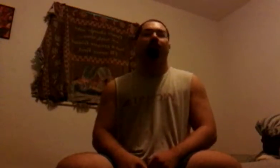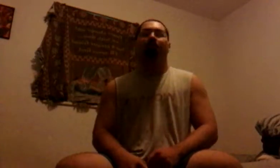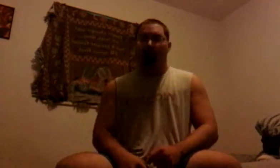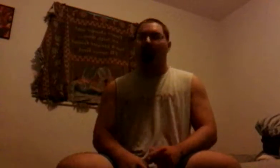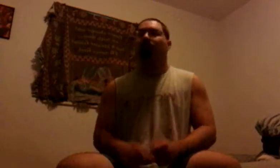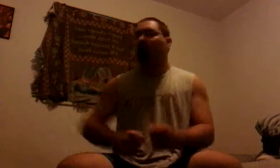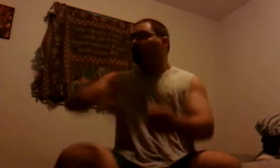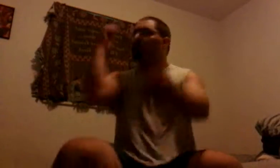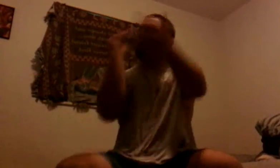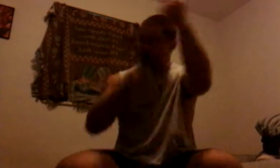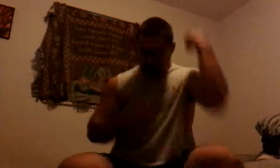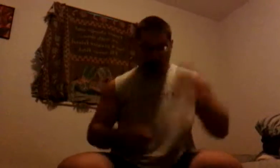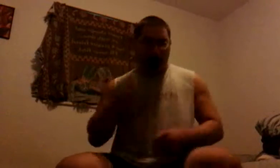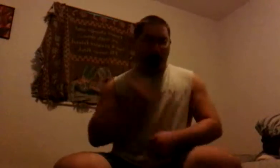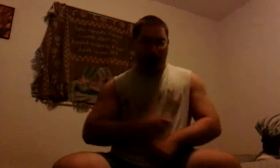Oh!